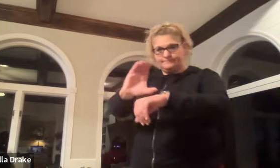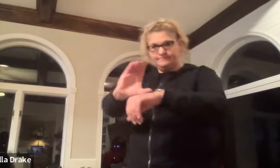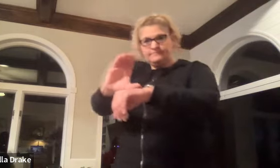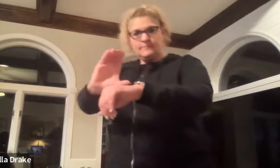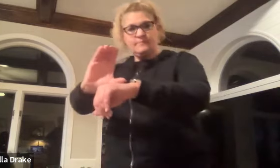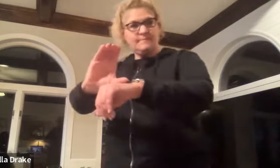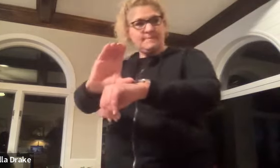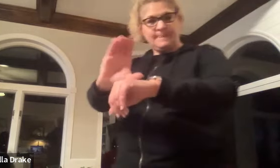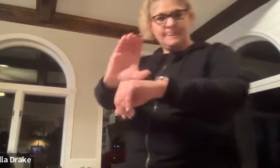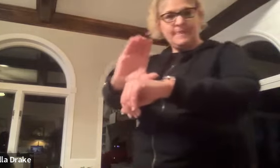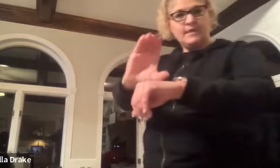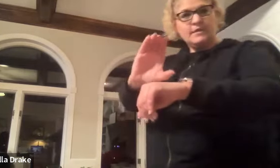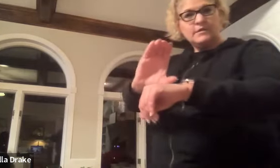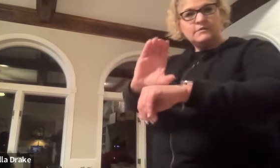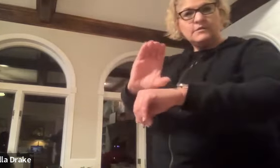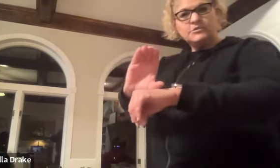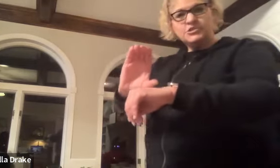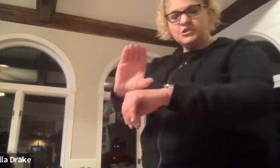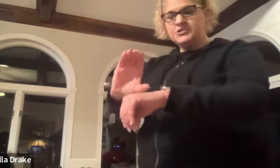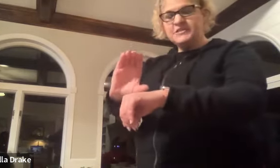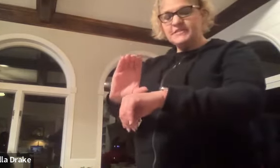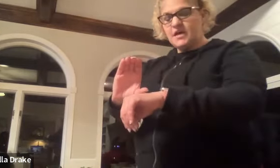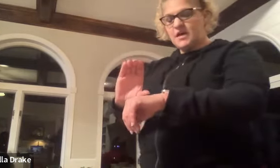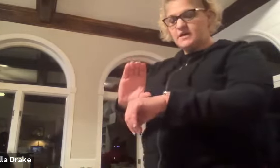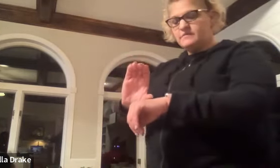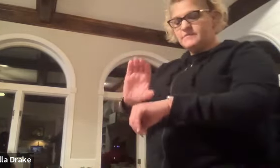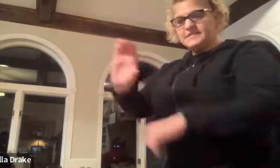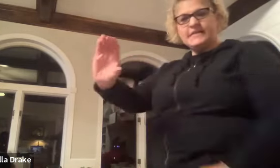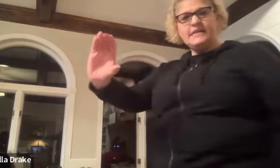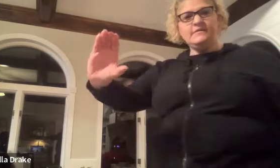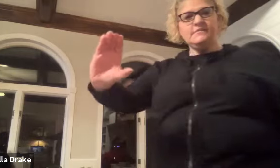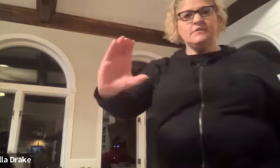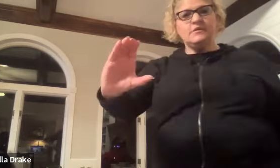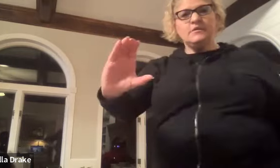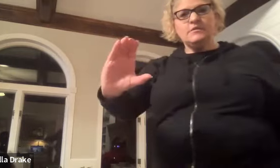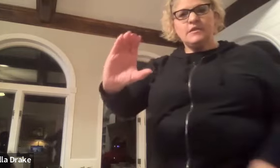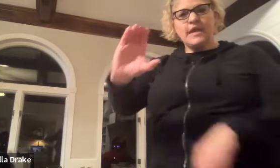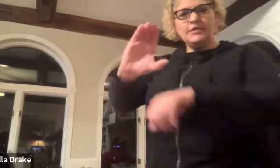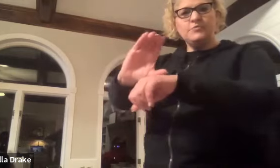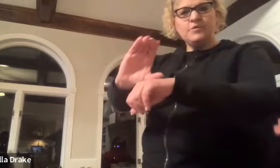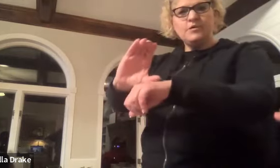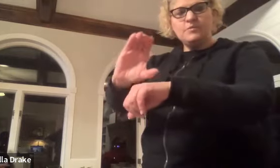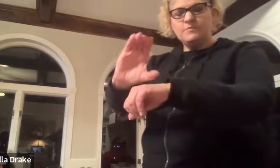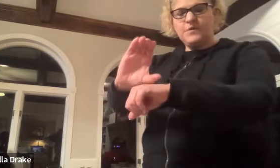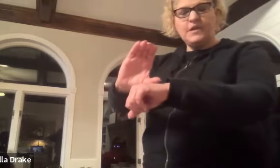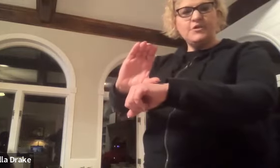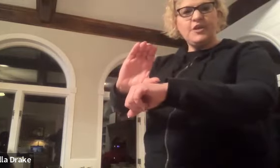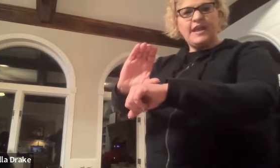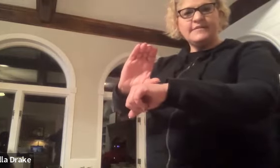every sunday i need to know the sunday churches uh the c and you put it on your hand